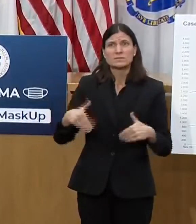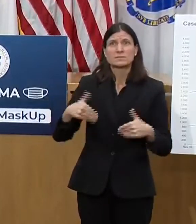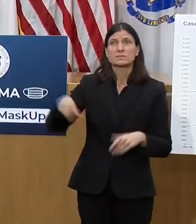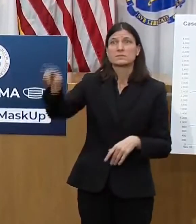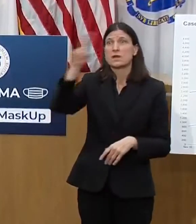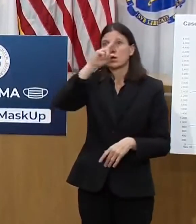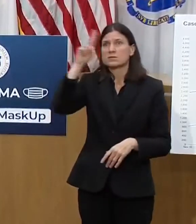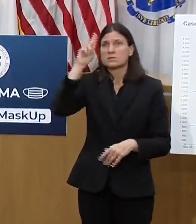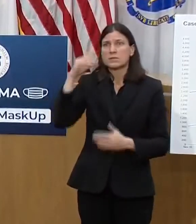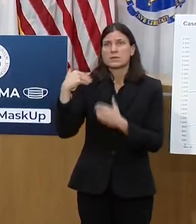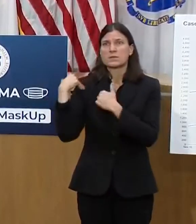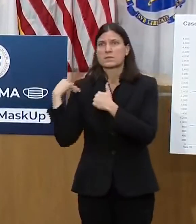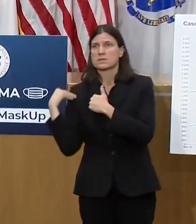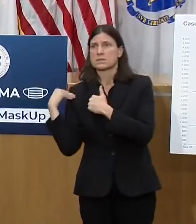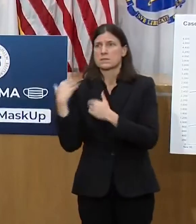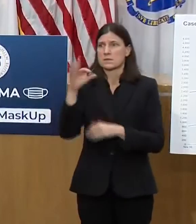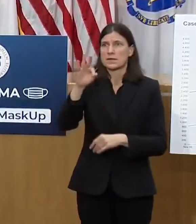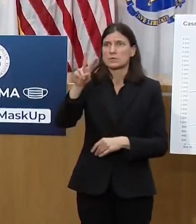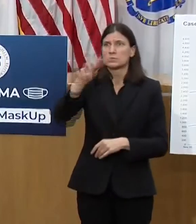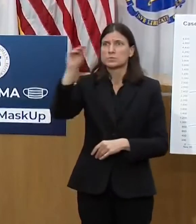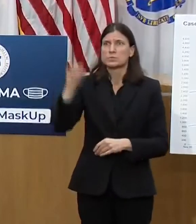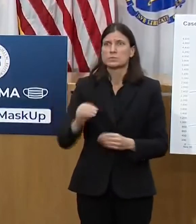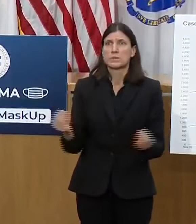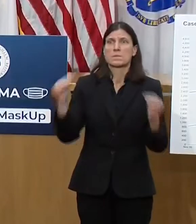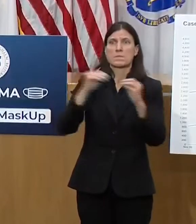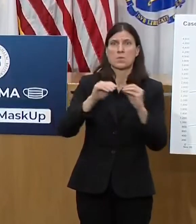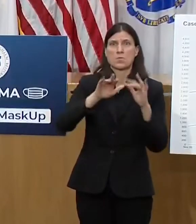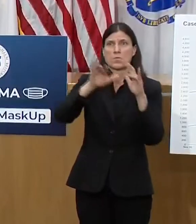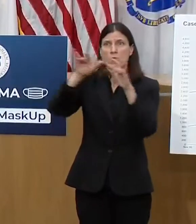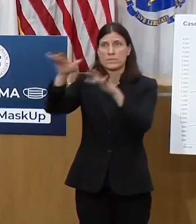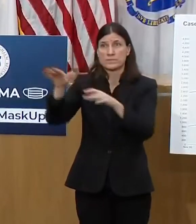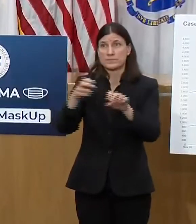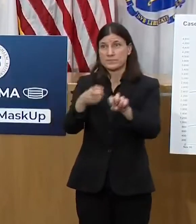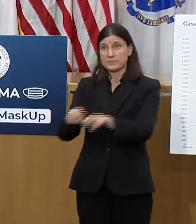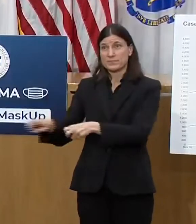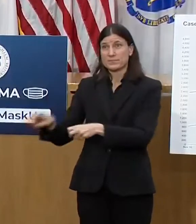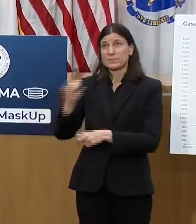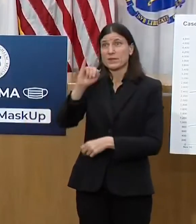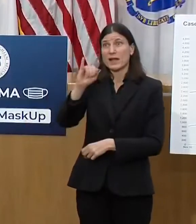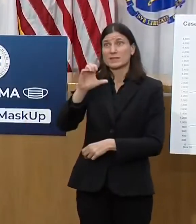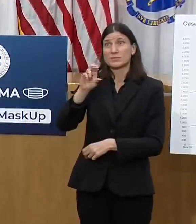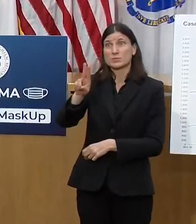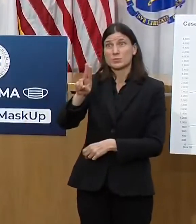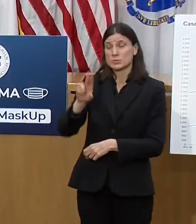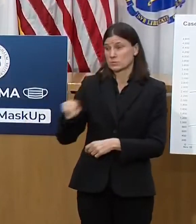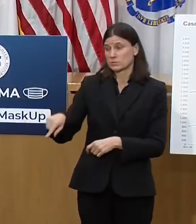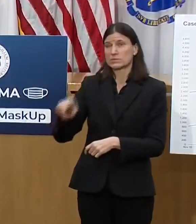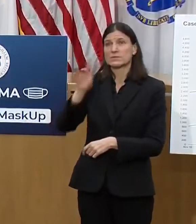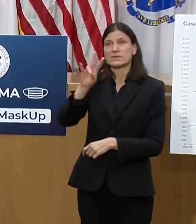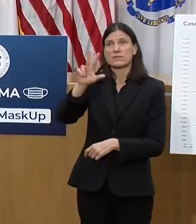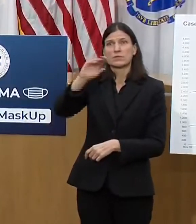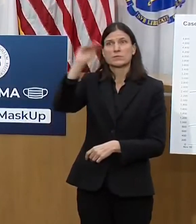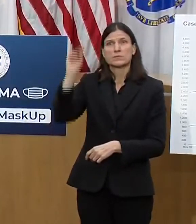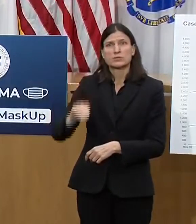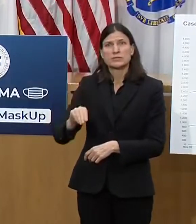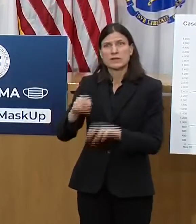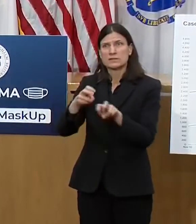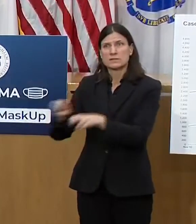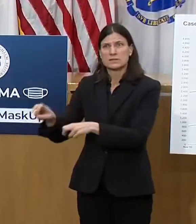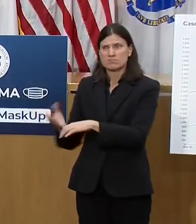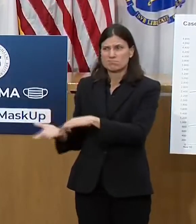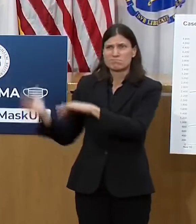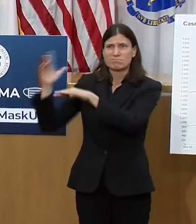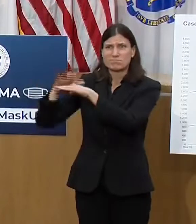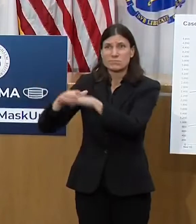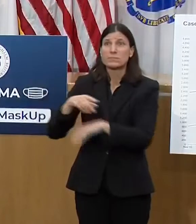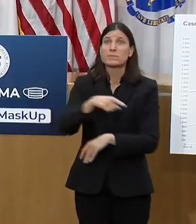Patients in the ICU have increased by 73%, and patients intubated have increased by 104%. We've